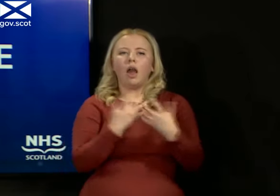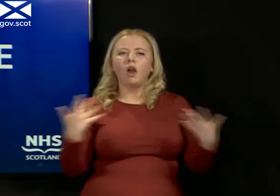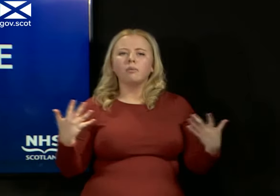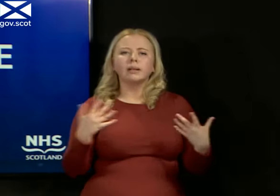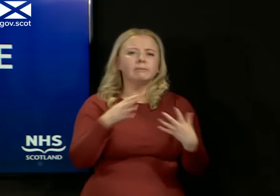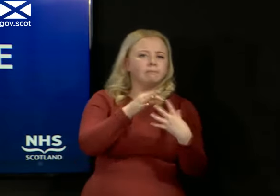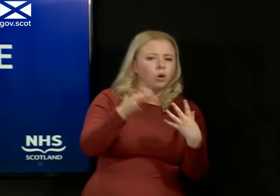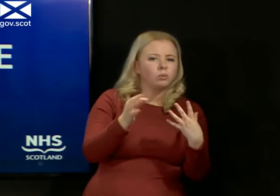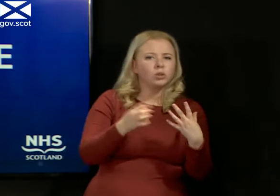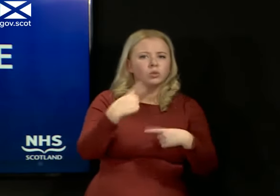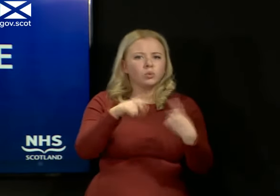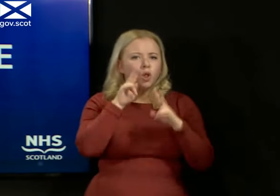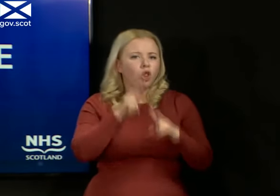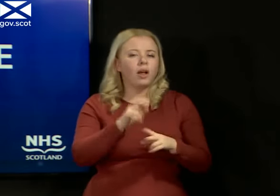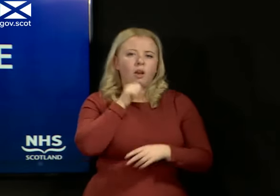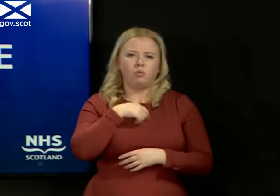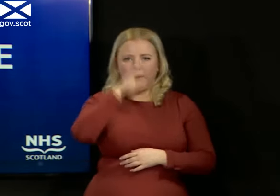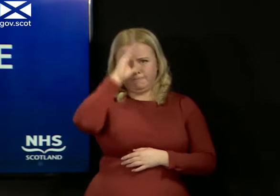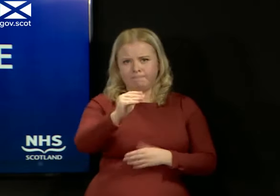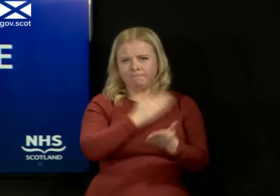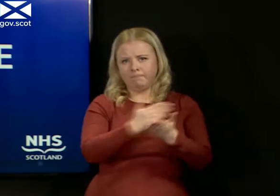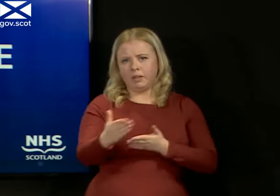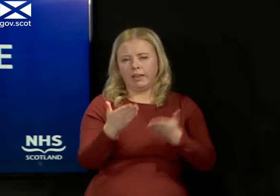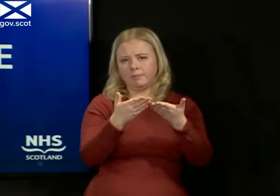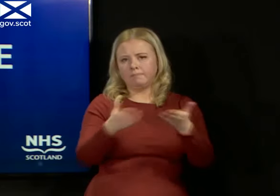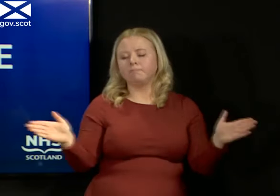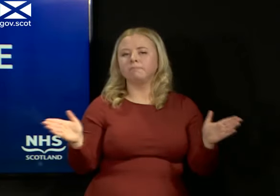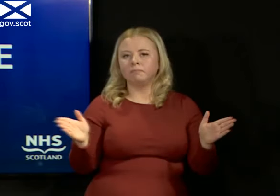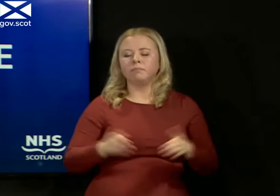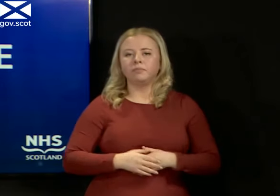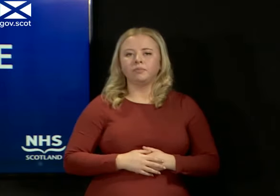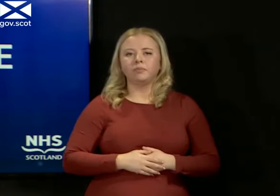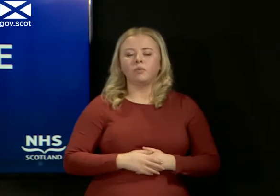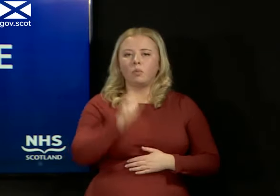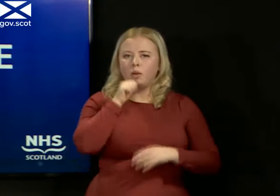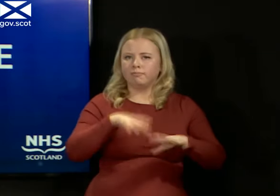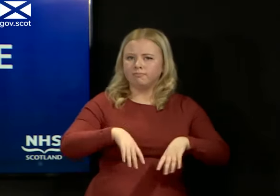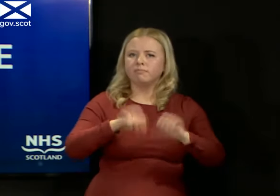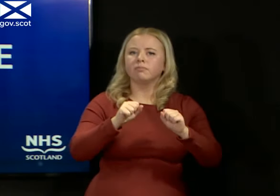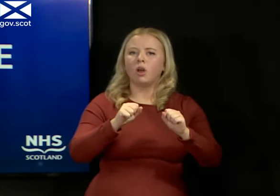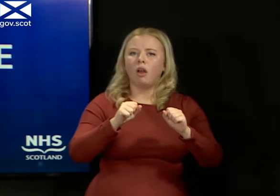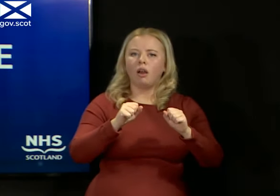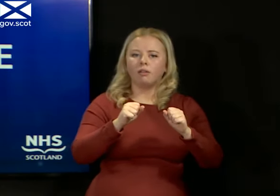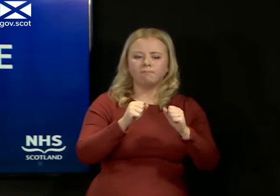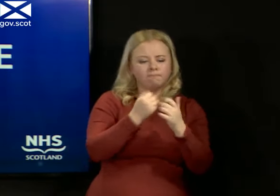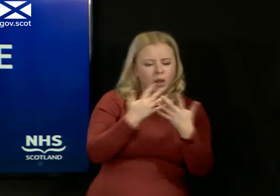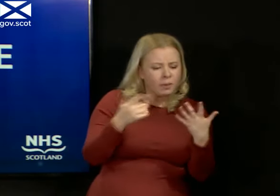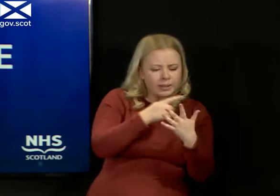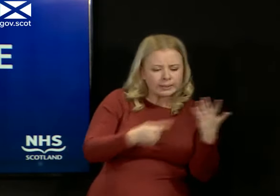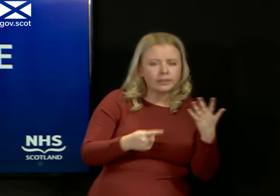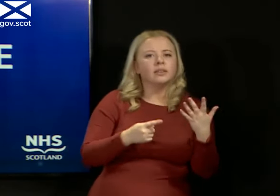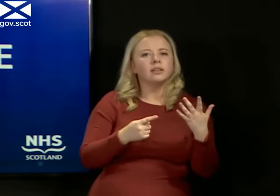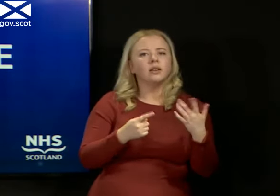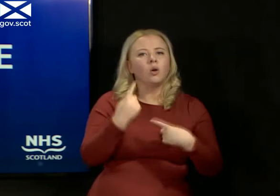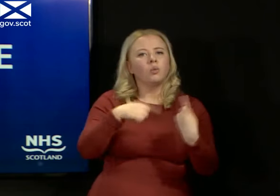options that we're looking at, then we will make that public and we will begin to narrow that down to what we think,